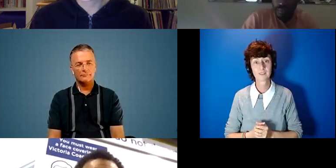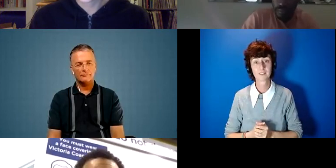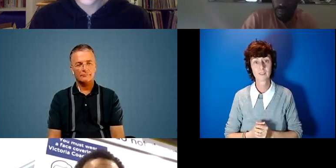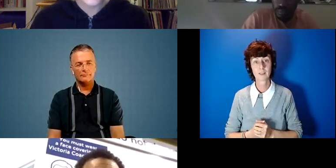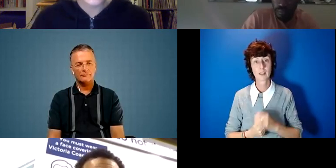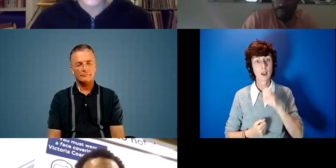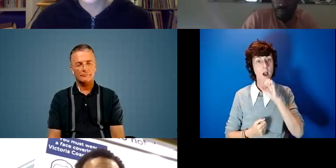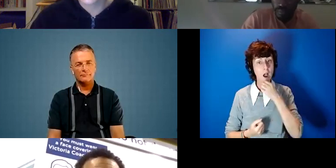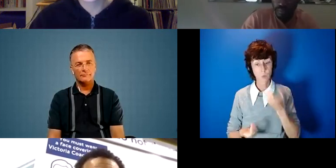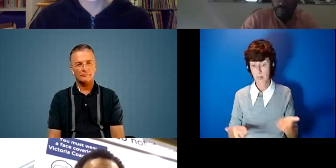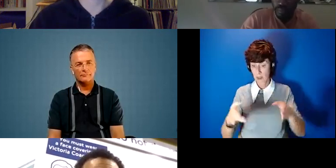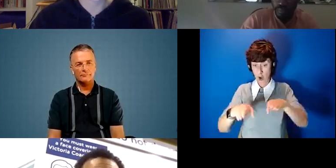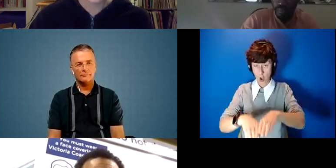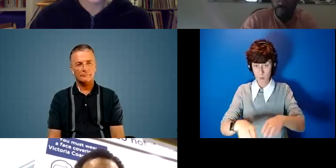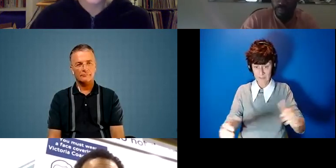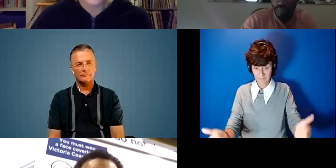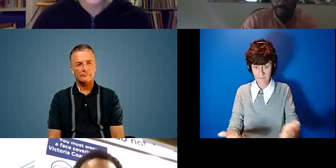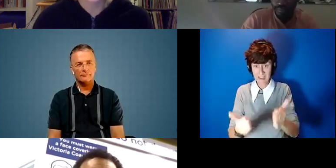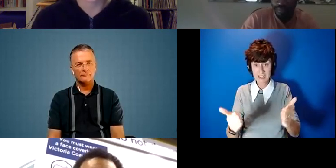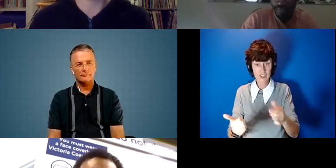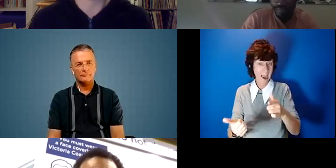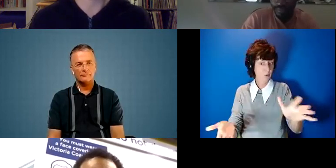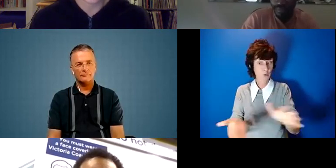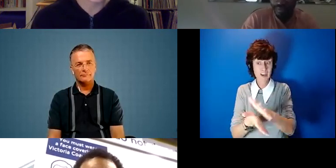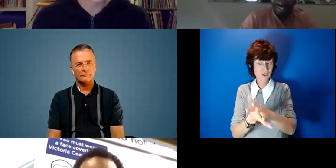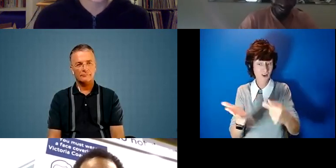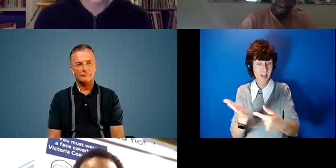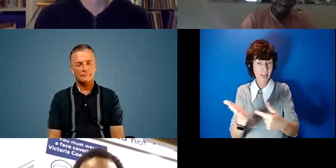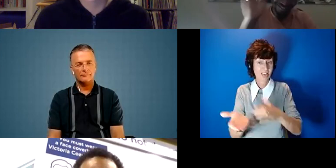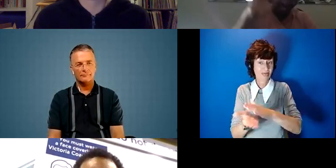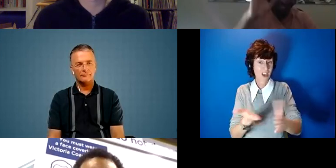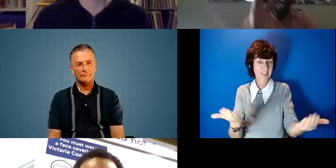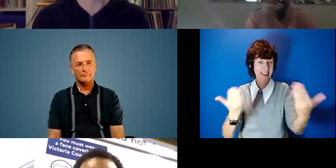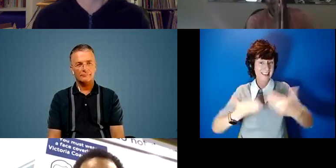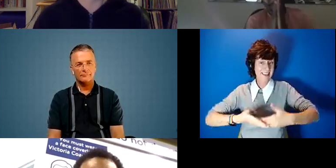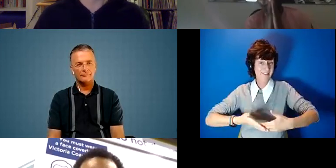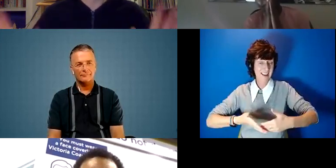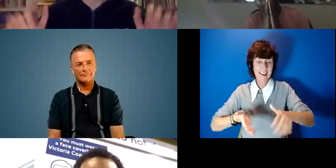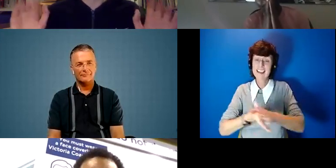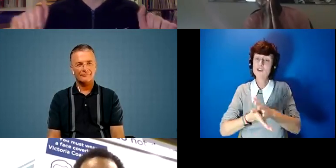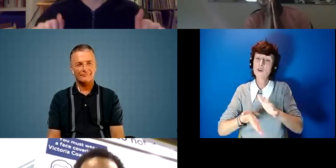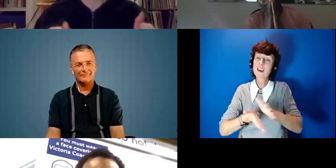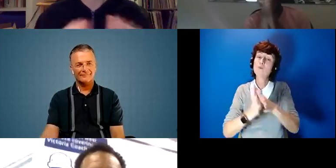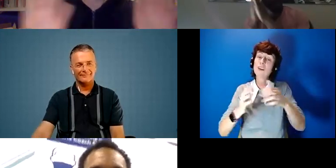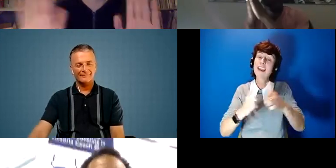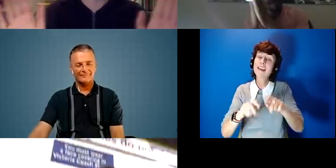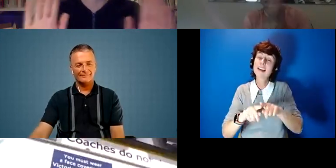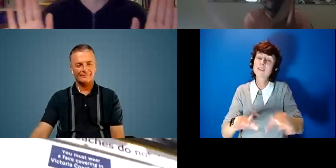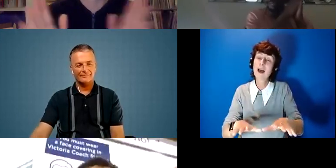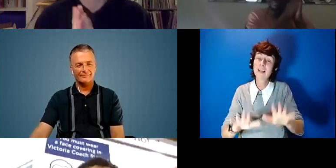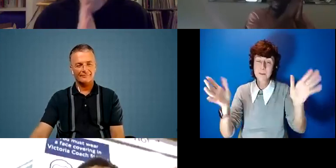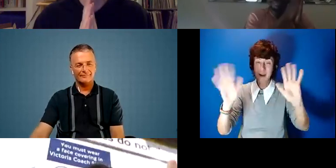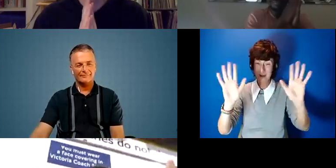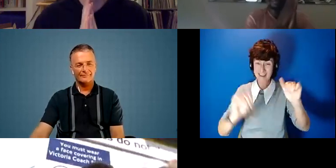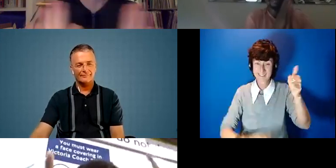will close that now and so everyone can enjoy their thursday evenings have a lovely thursday and a lovely weekend everyone and thanks again to our panelists and to our bsl